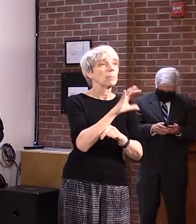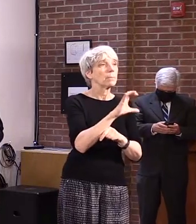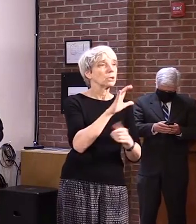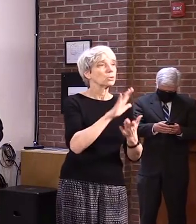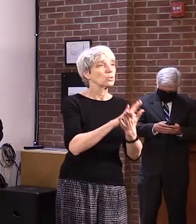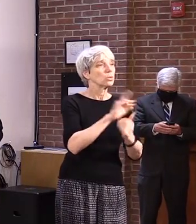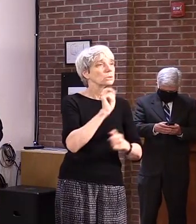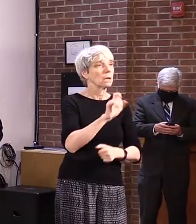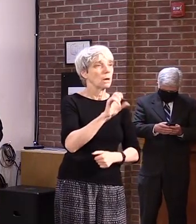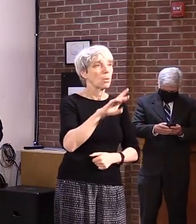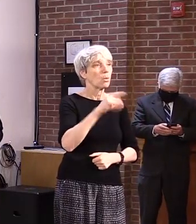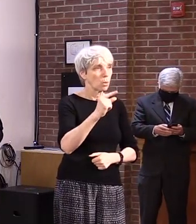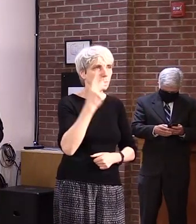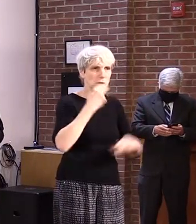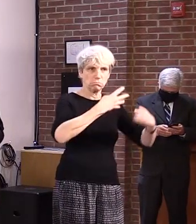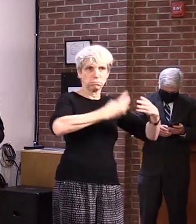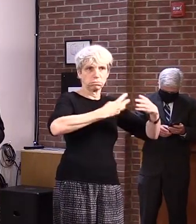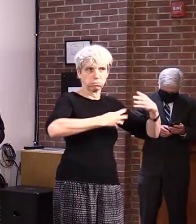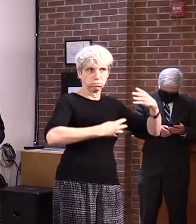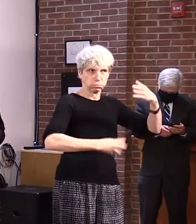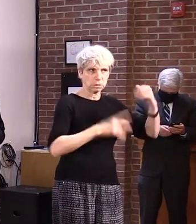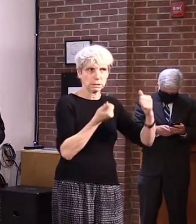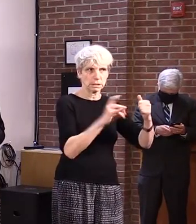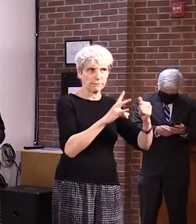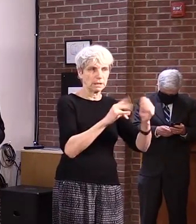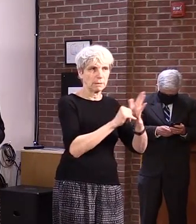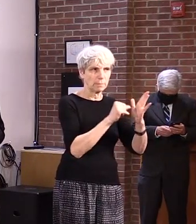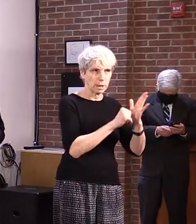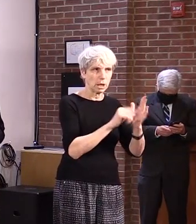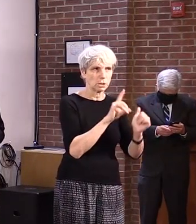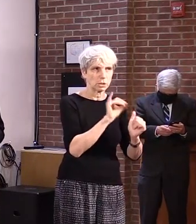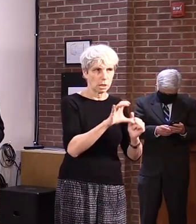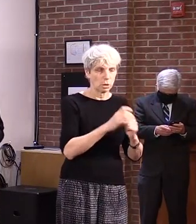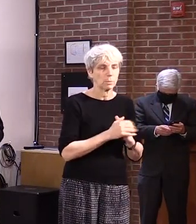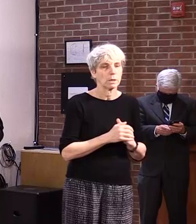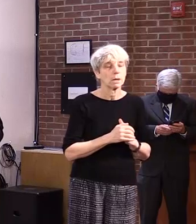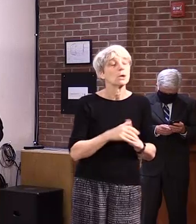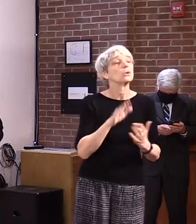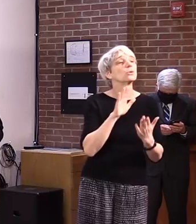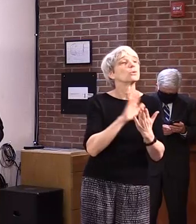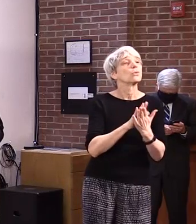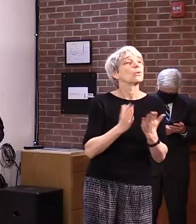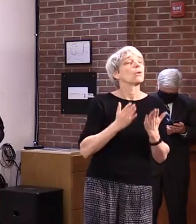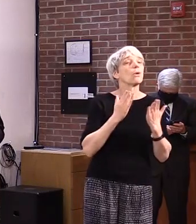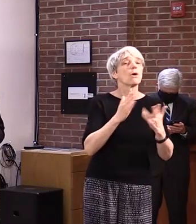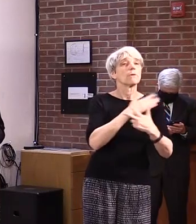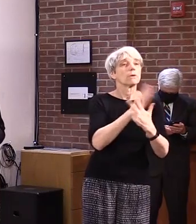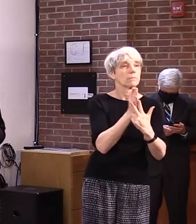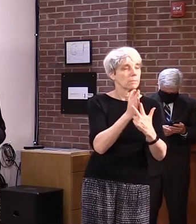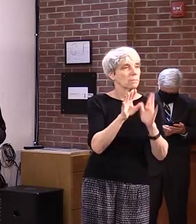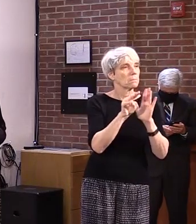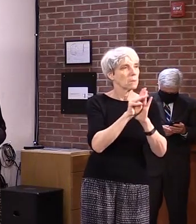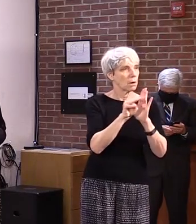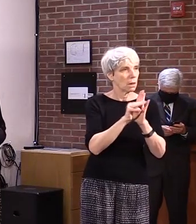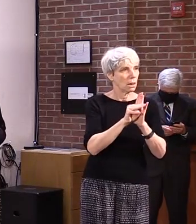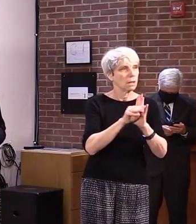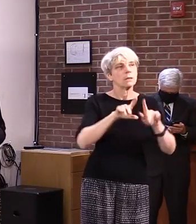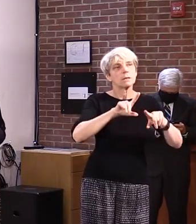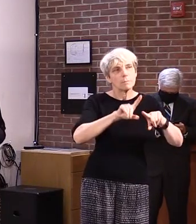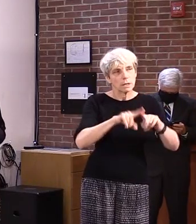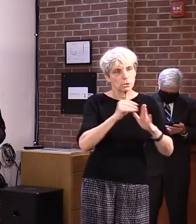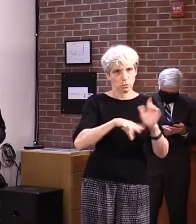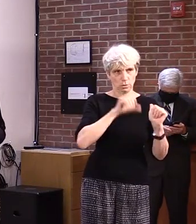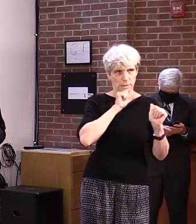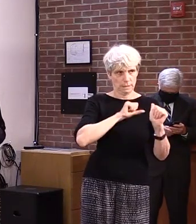To meet the needs of their community and their staff, the district decided to offer three learning models that vary based on the grade levels of students.